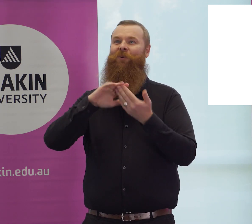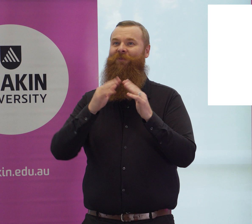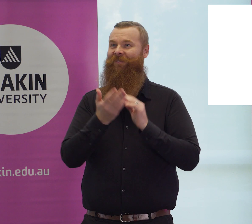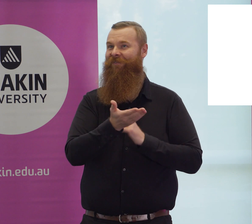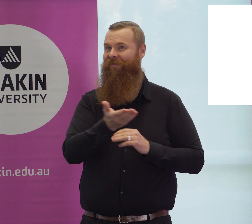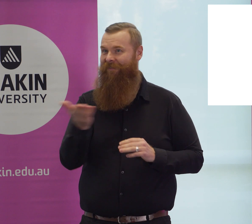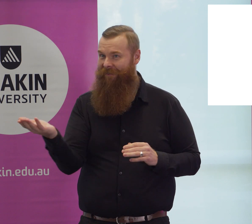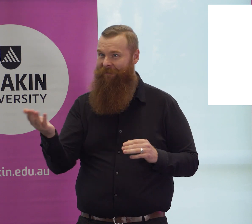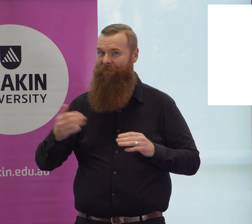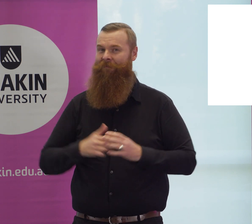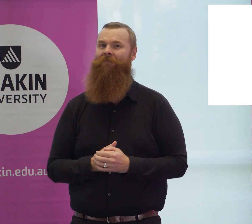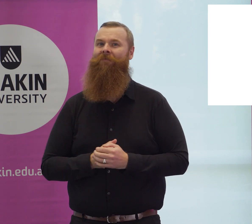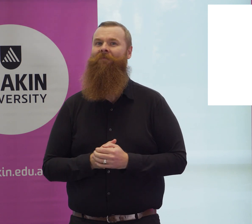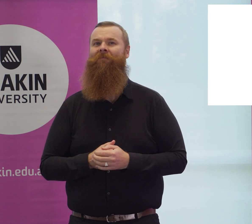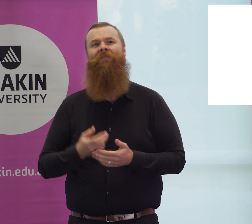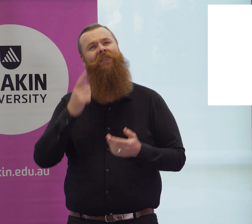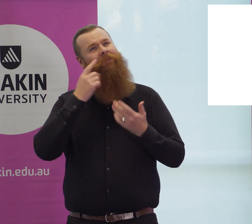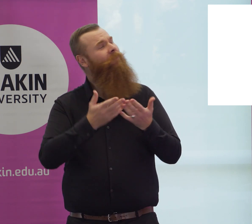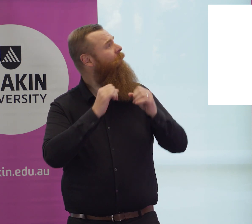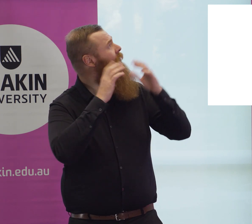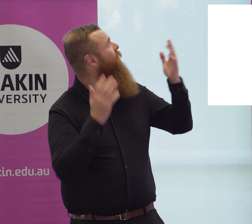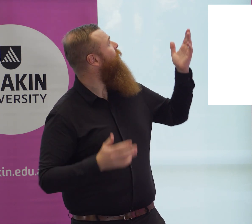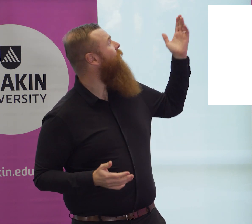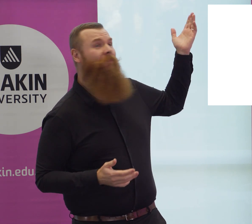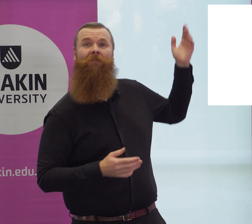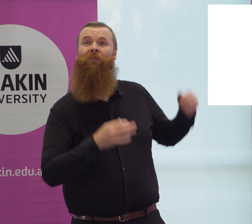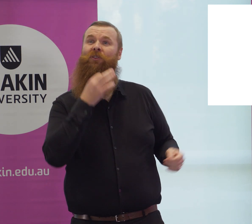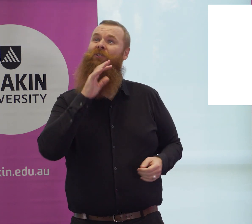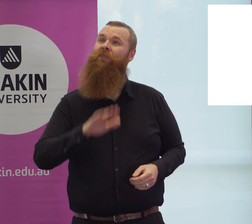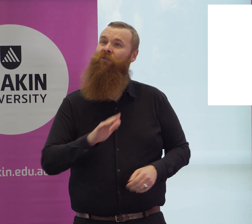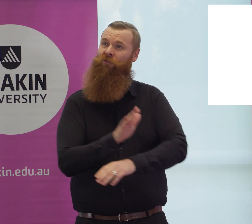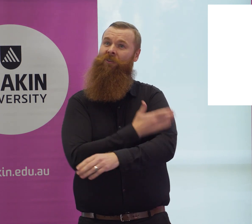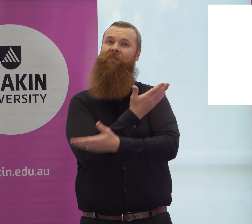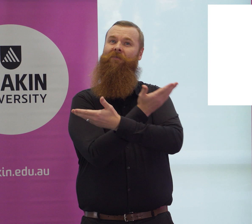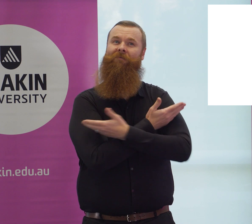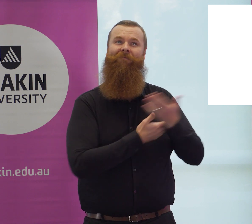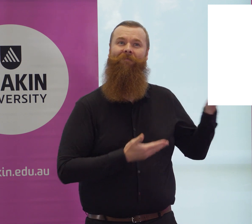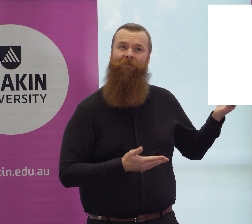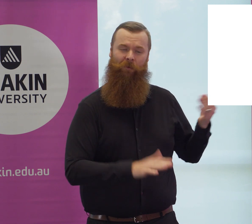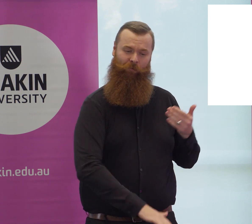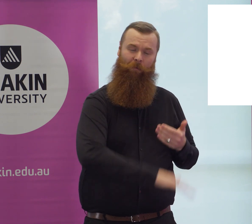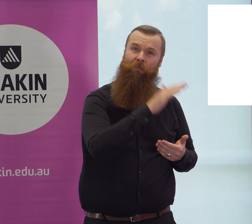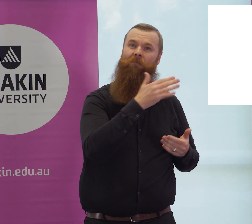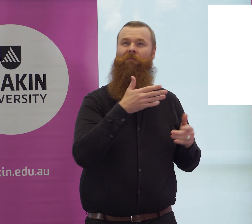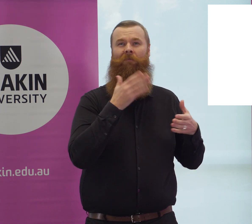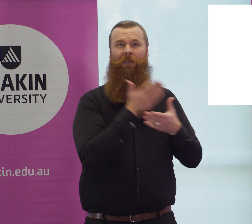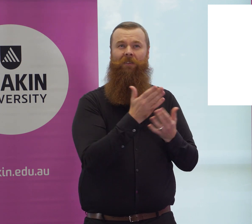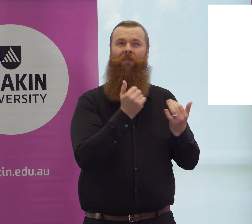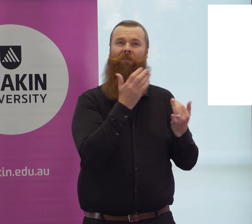researcher working within my community. Now look at this slide. The child here in the green t-shirt